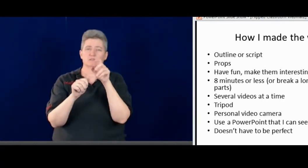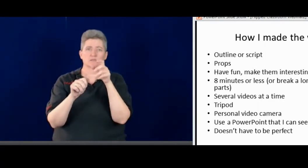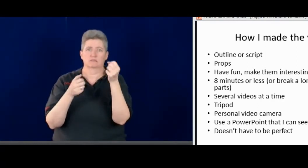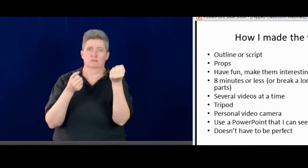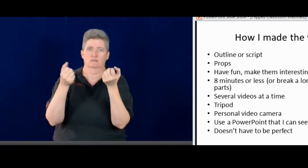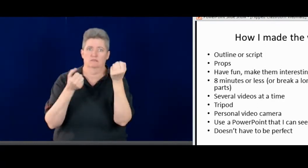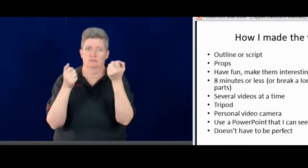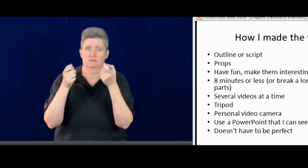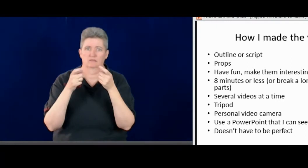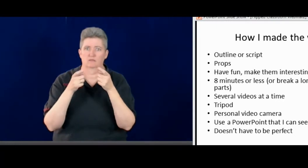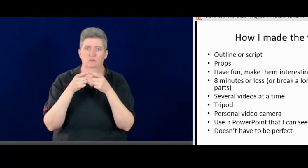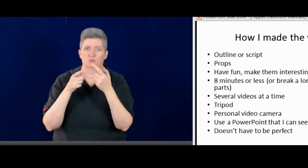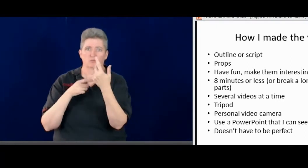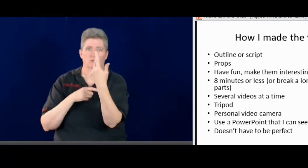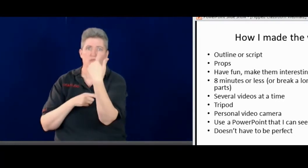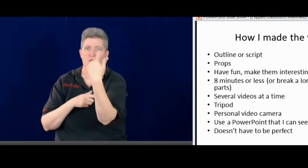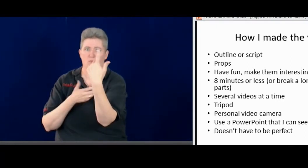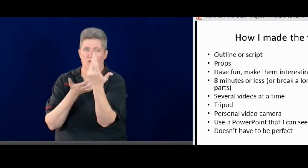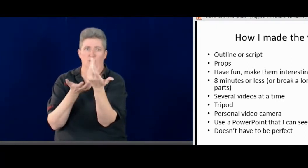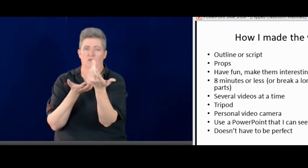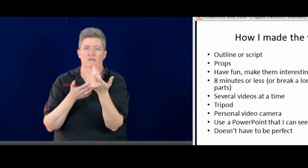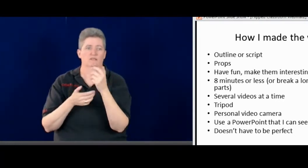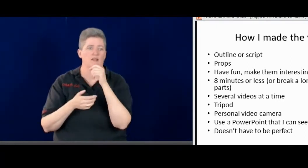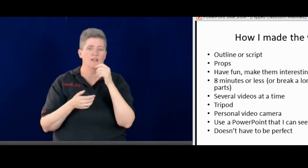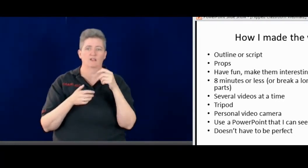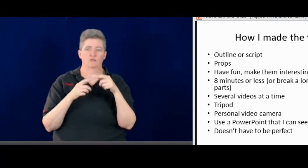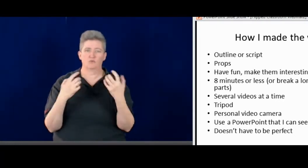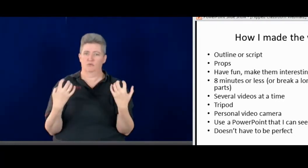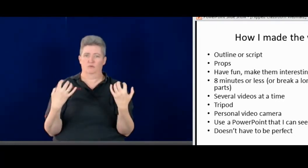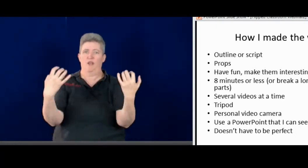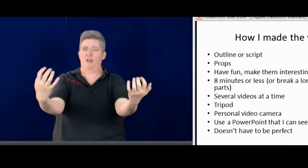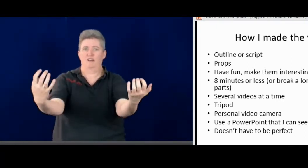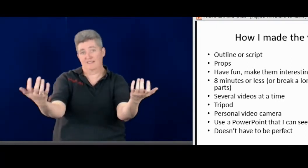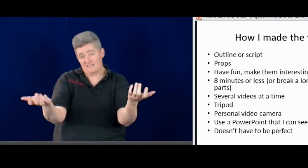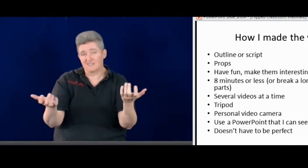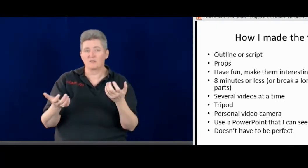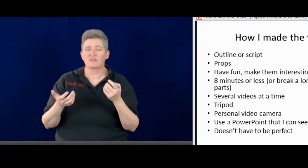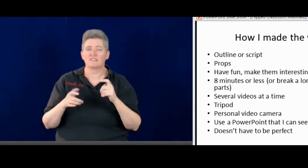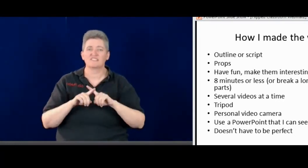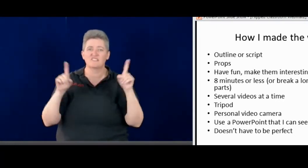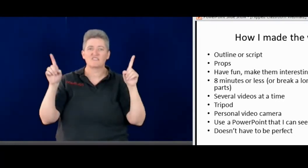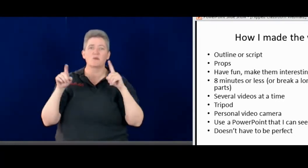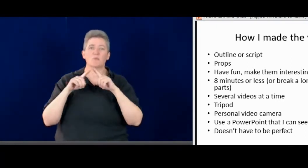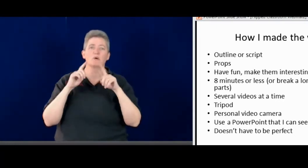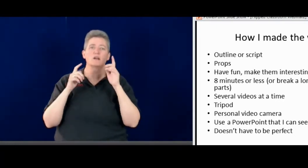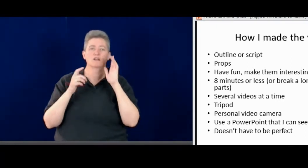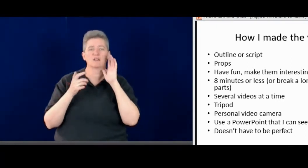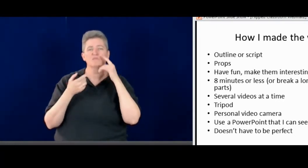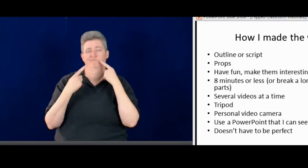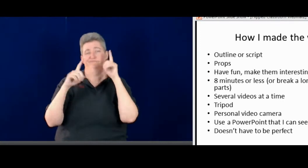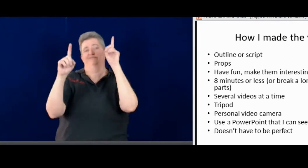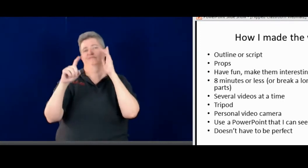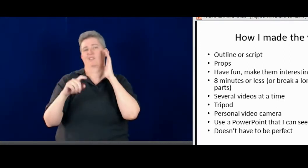It is a little bit tough though because you're signing to the camera. It's not like you have an audience in front of you. So it is a little bit different,